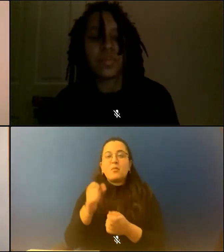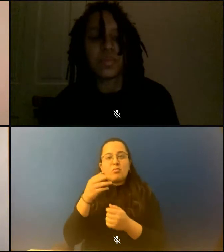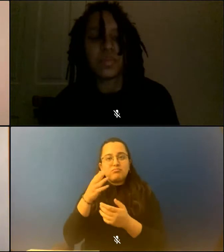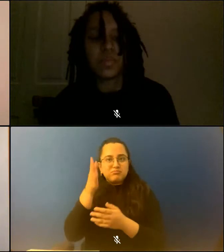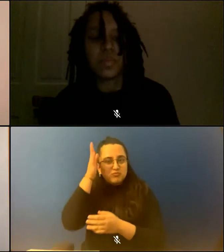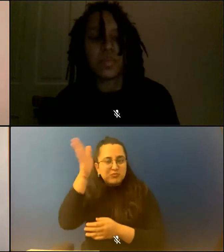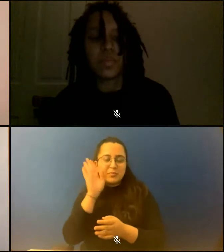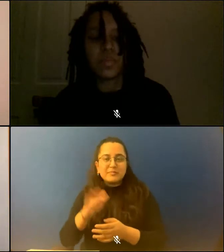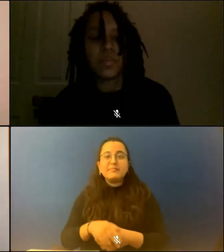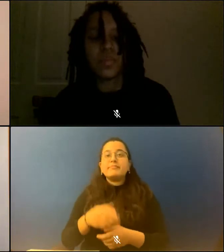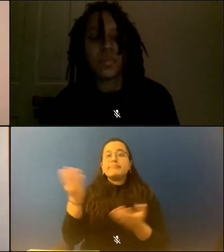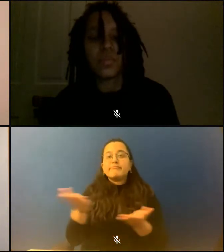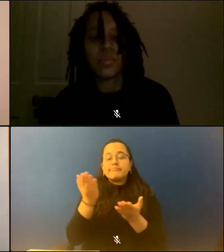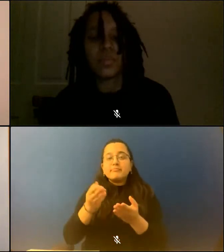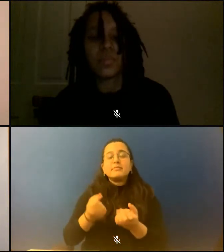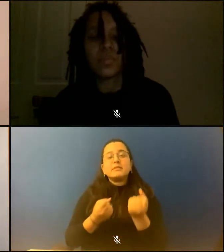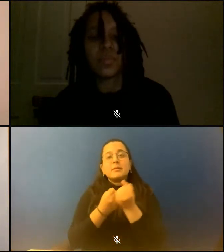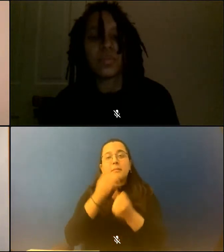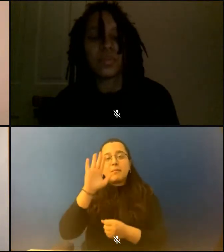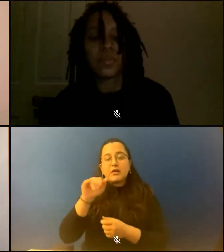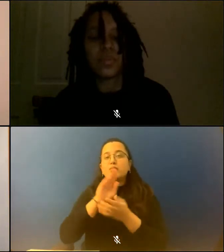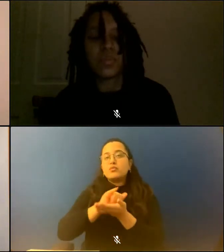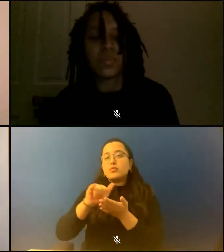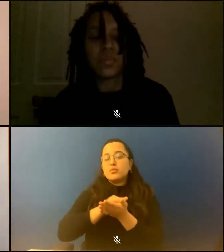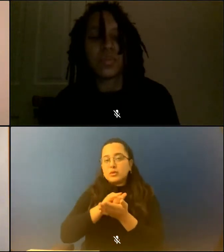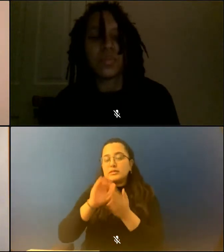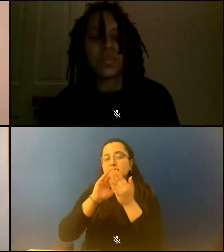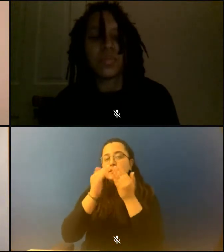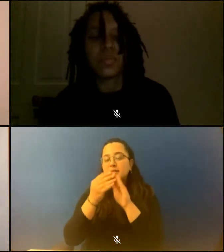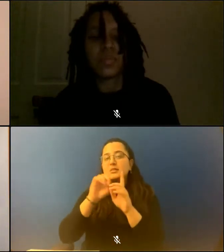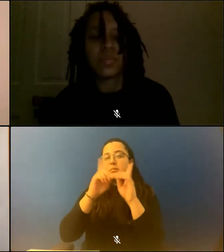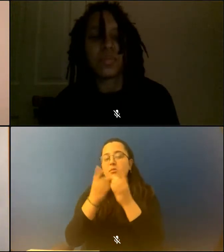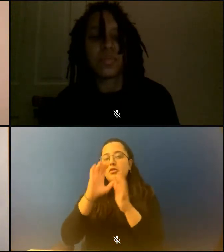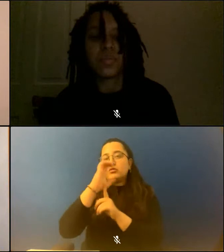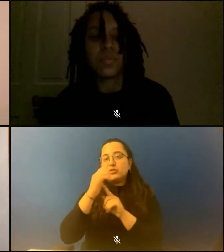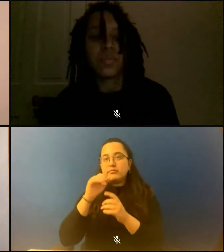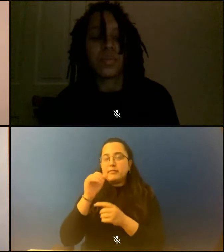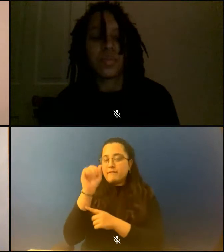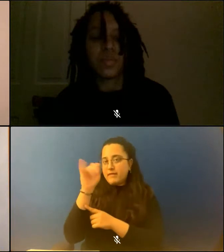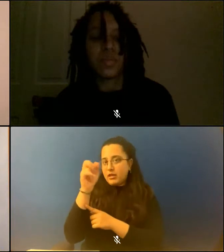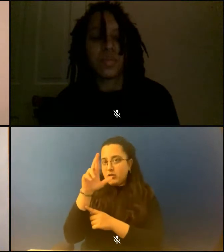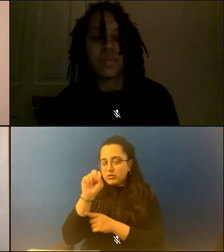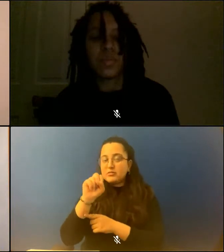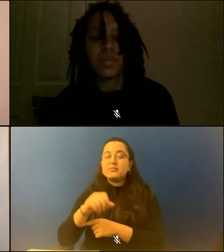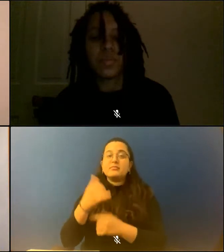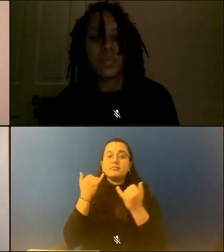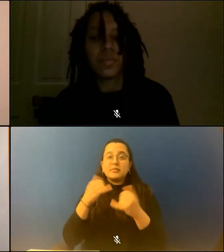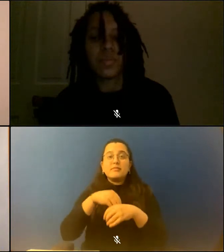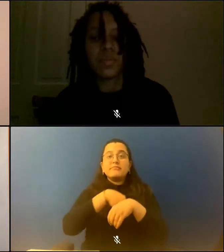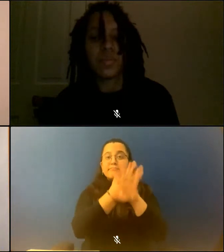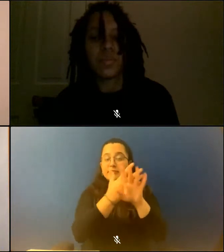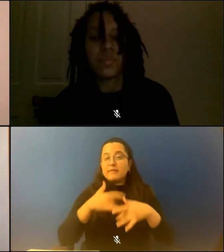Council for the Arts and the New York City Department of Cultural Affairs. Our virtual events this fall winter season are kept